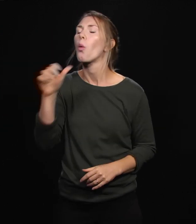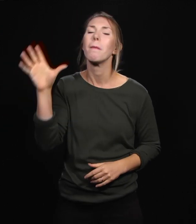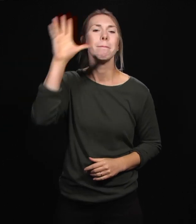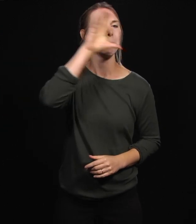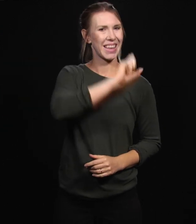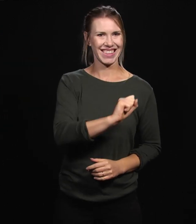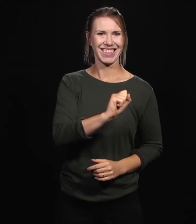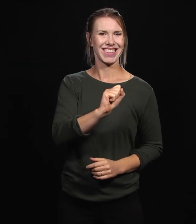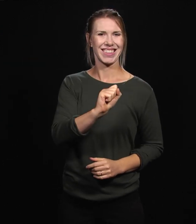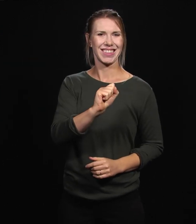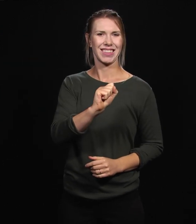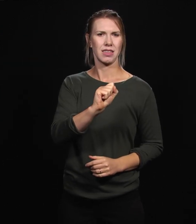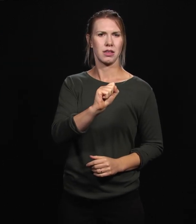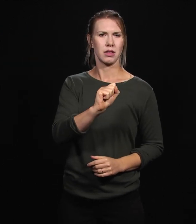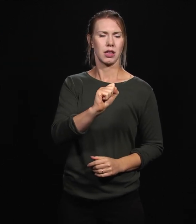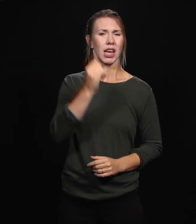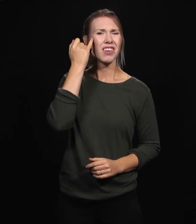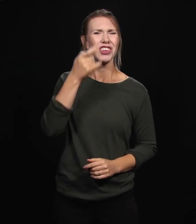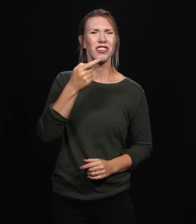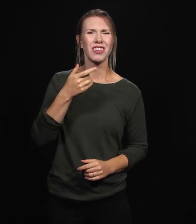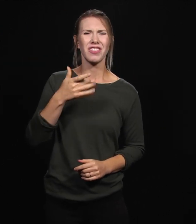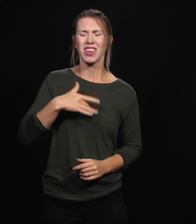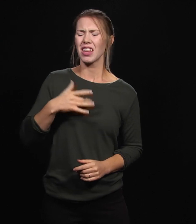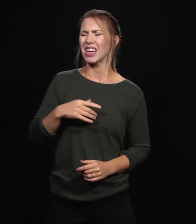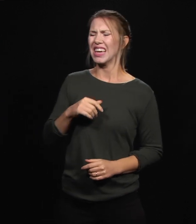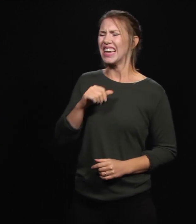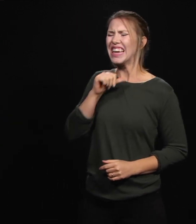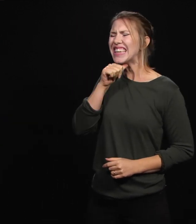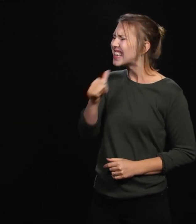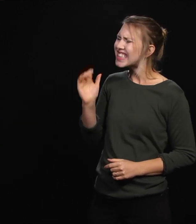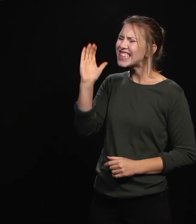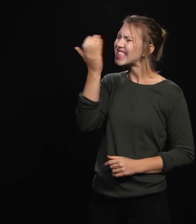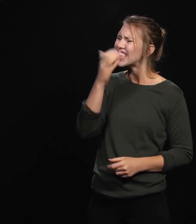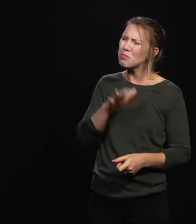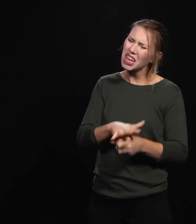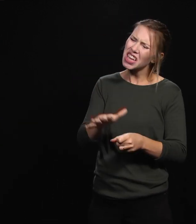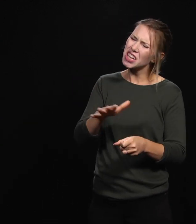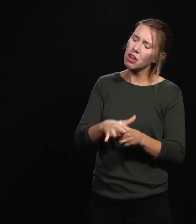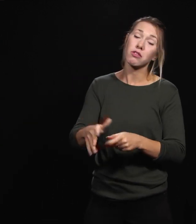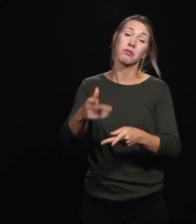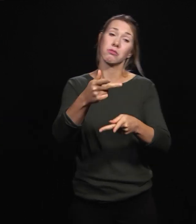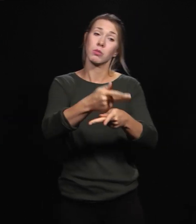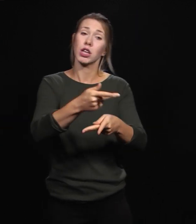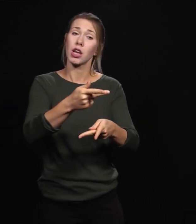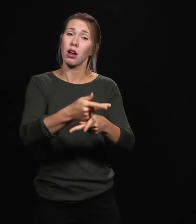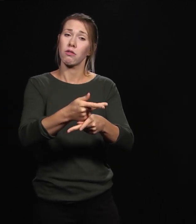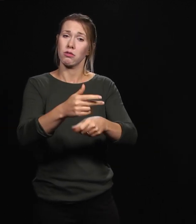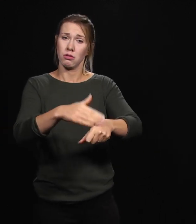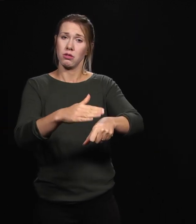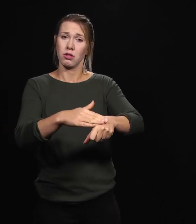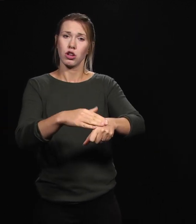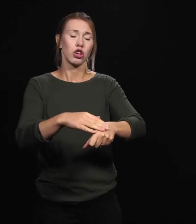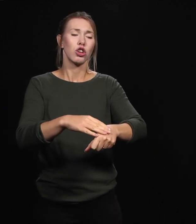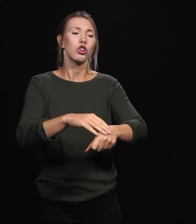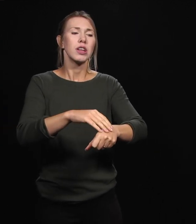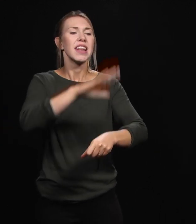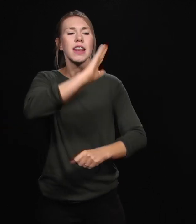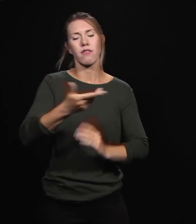it just doesn't seem like it's enough. Be careful, because what you're doing is you're limiting the cross of Jesus and His resurrection. And that's always enough.